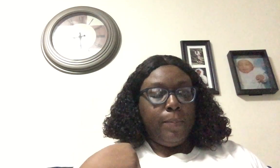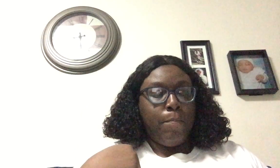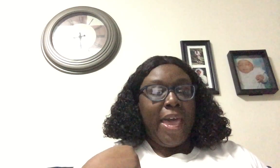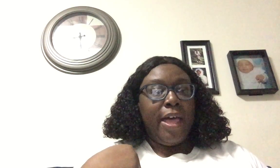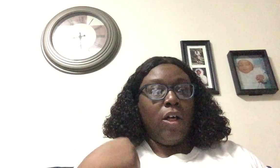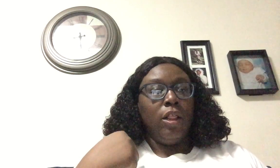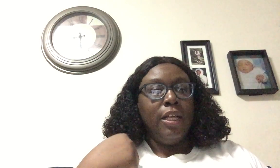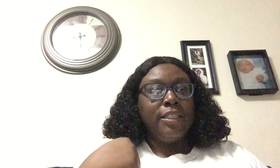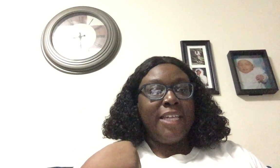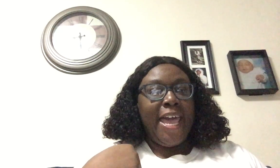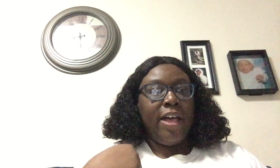Bell, tail.